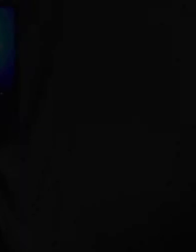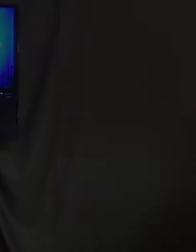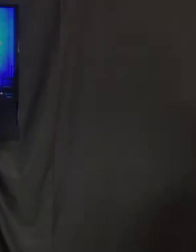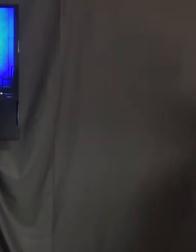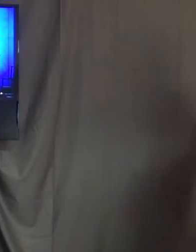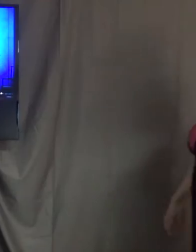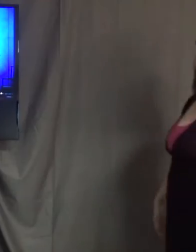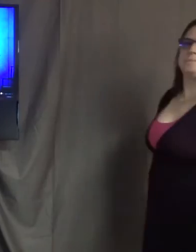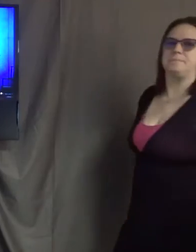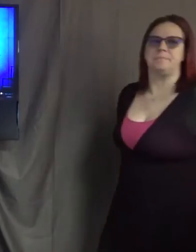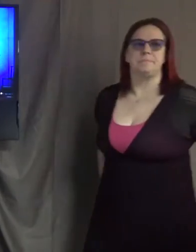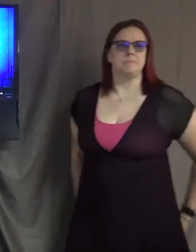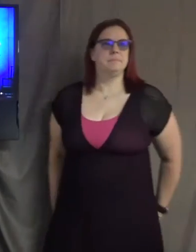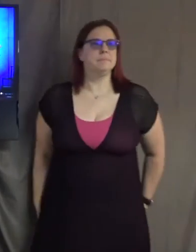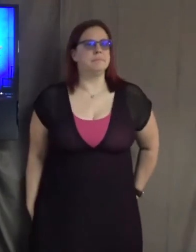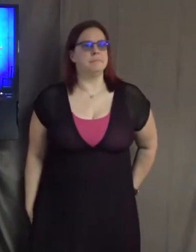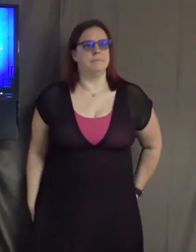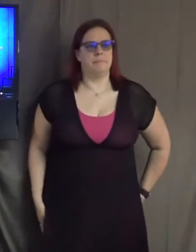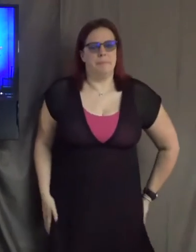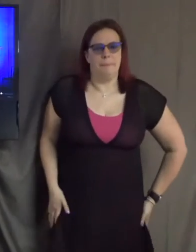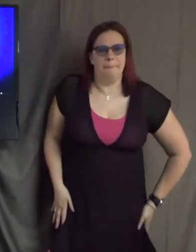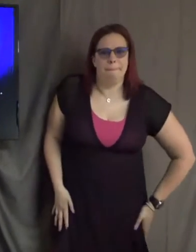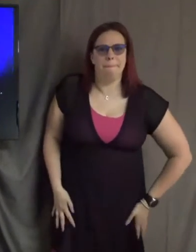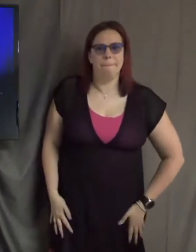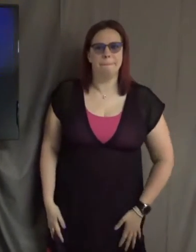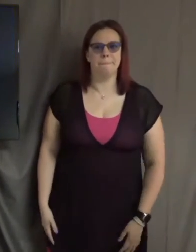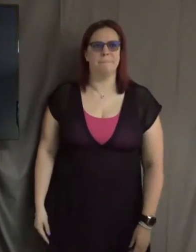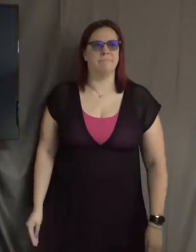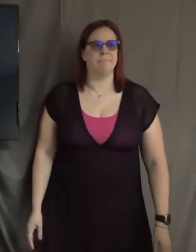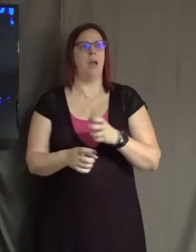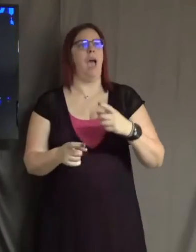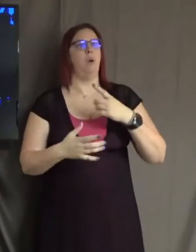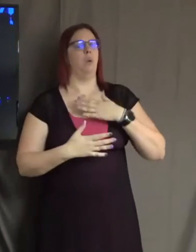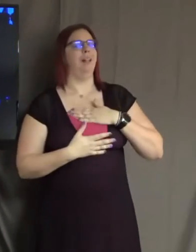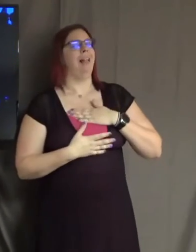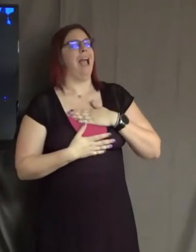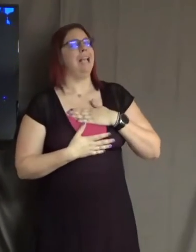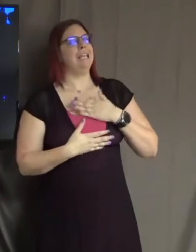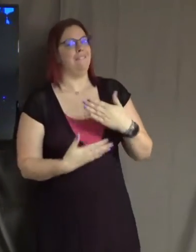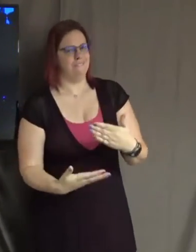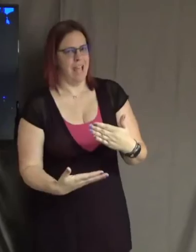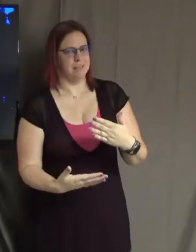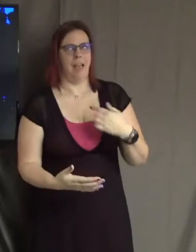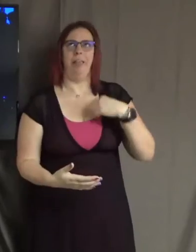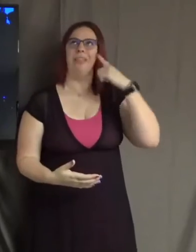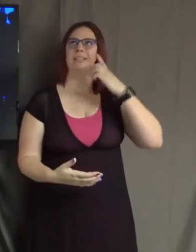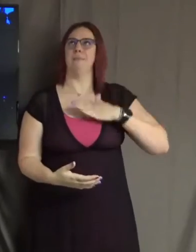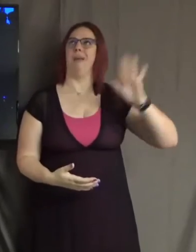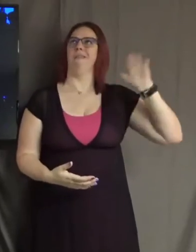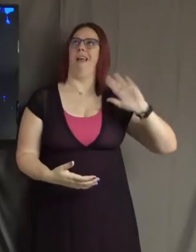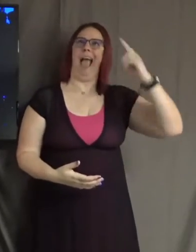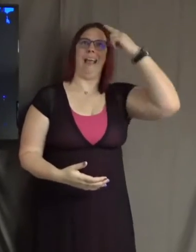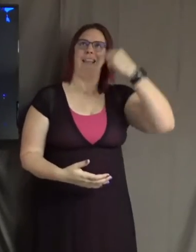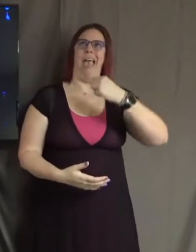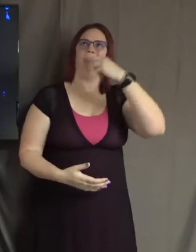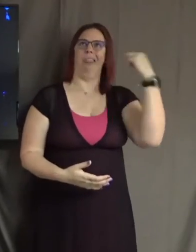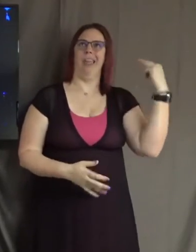I want to confess, I guess this is probably my former Catholic girl coming out right now, so start the talk with a confession, right?